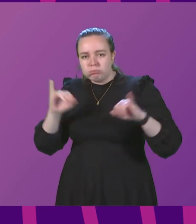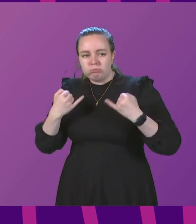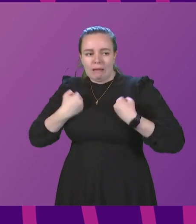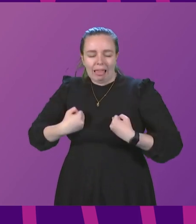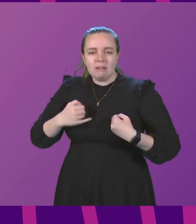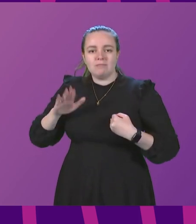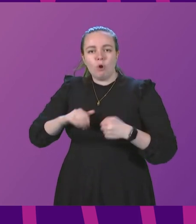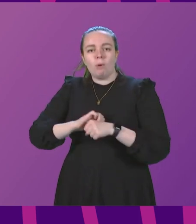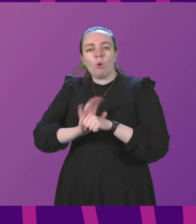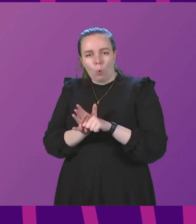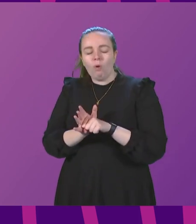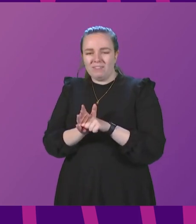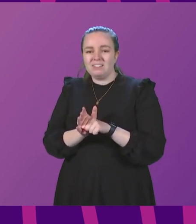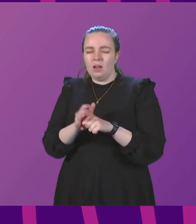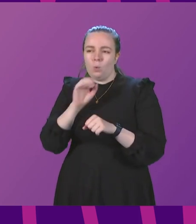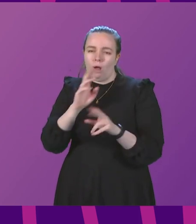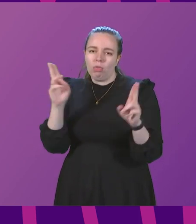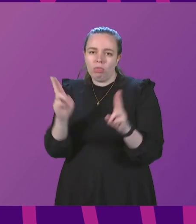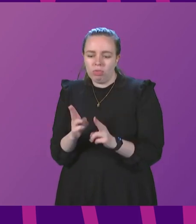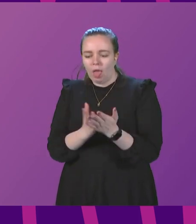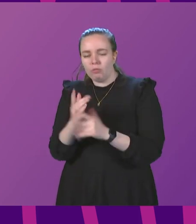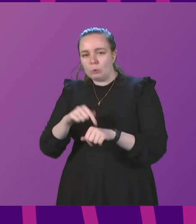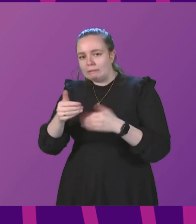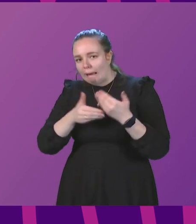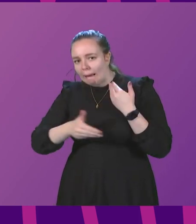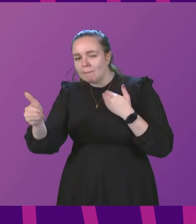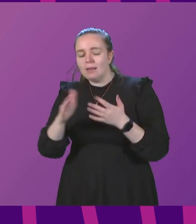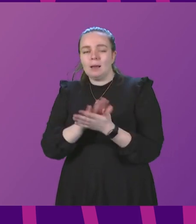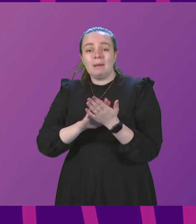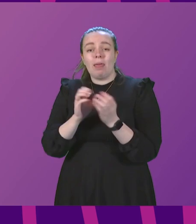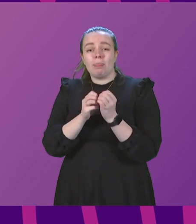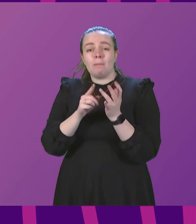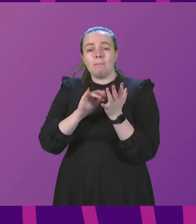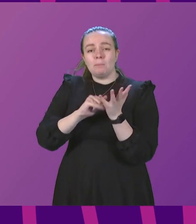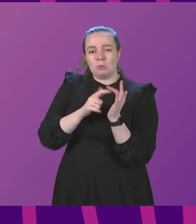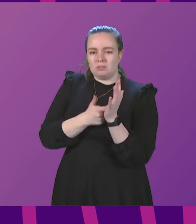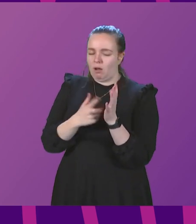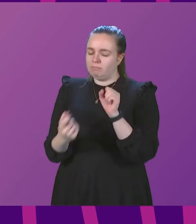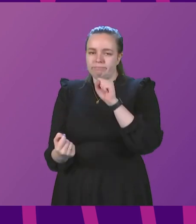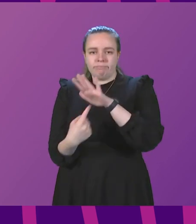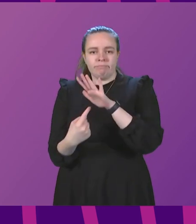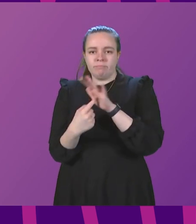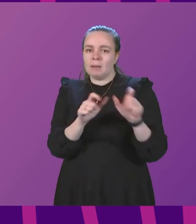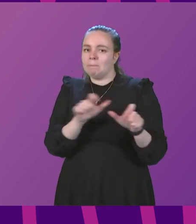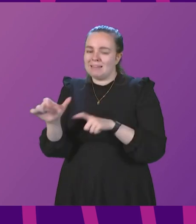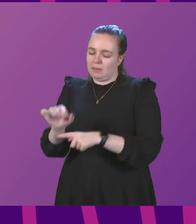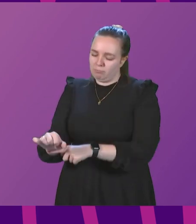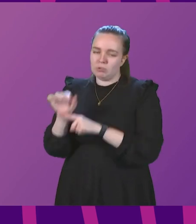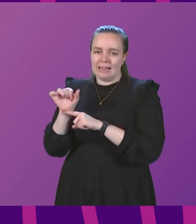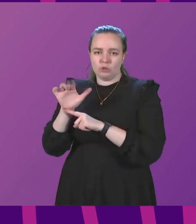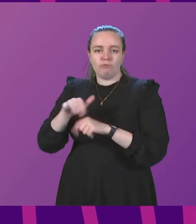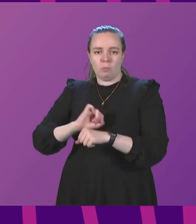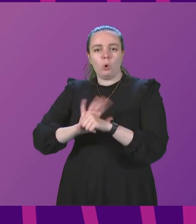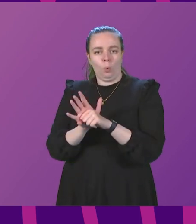does wane significantly over time. So the booster is a vital, essential way, in fact, of maintaining that protection.